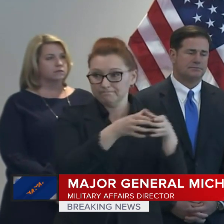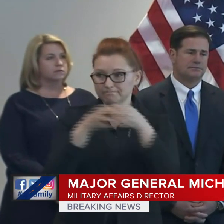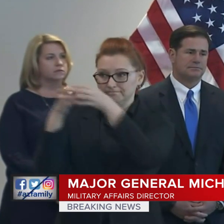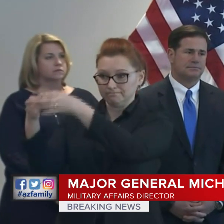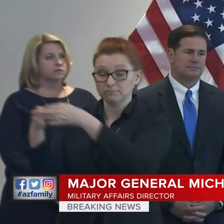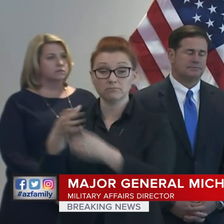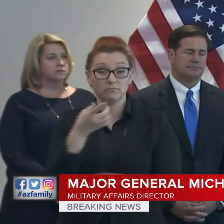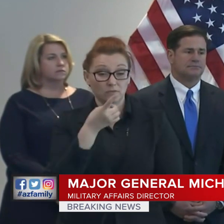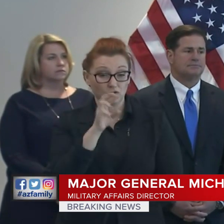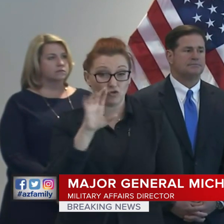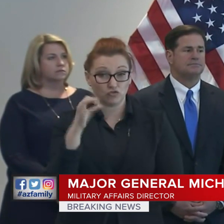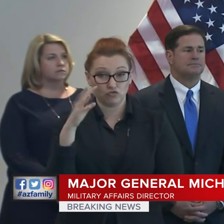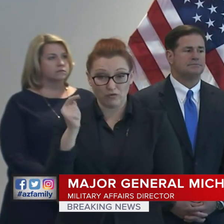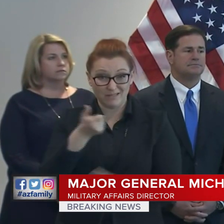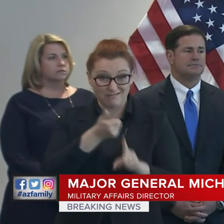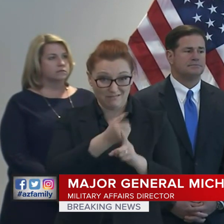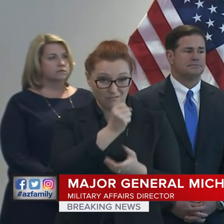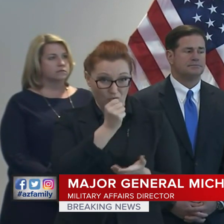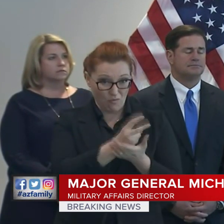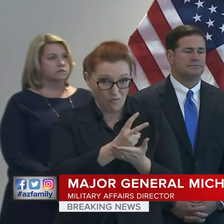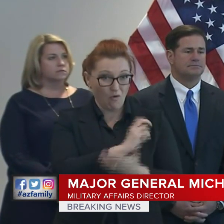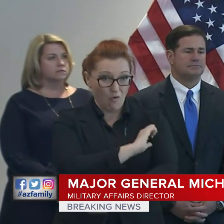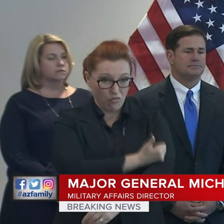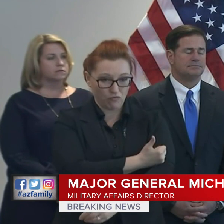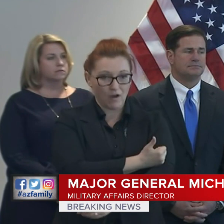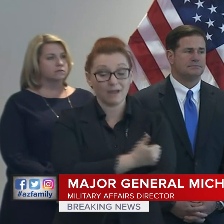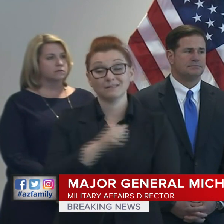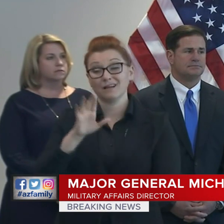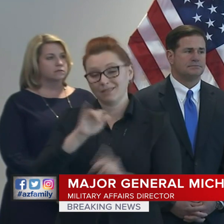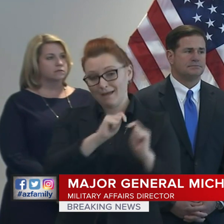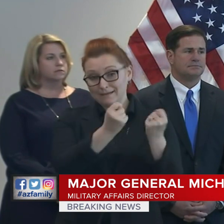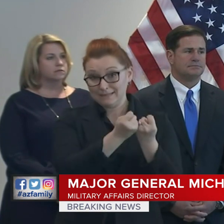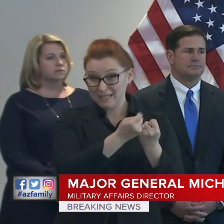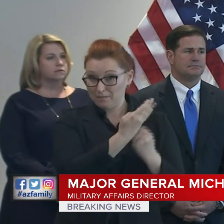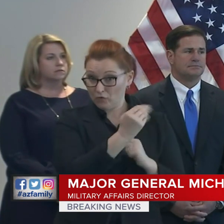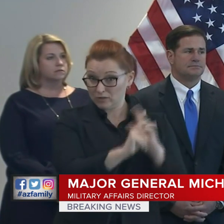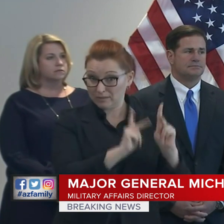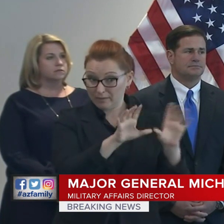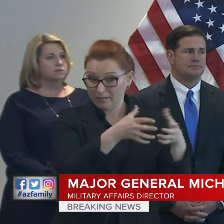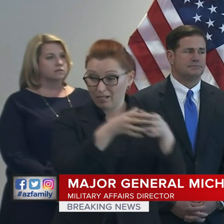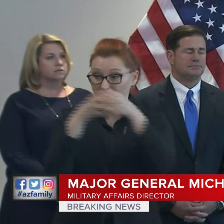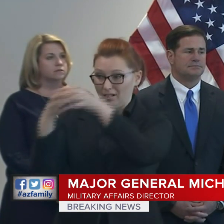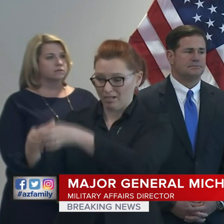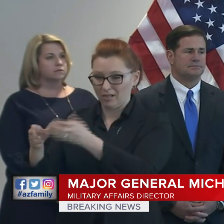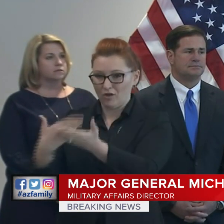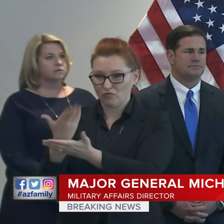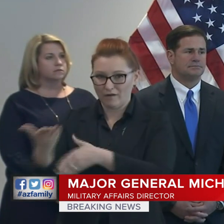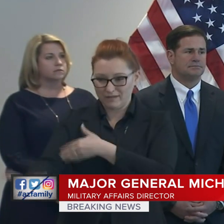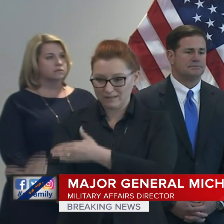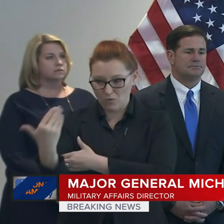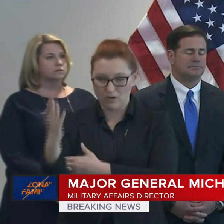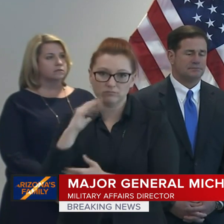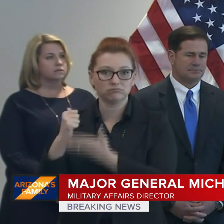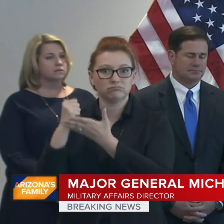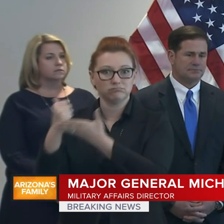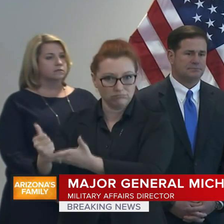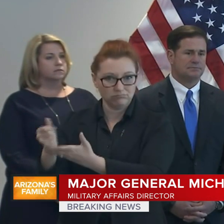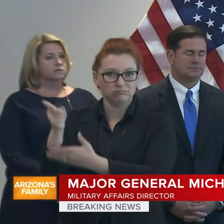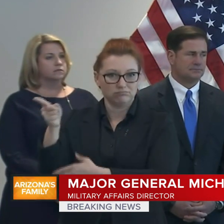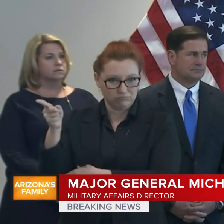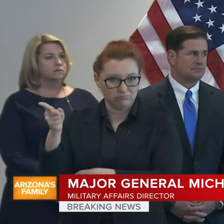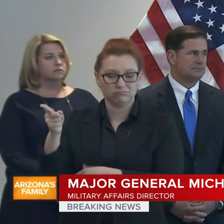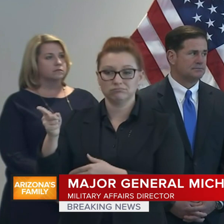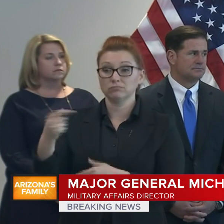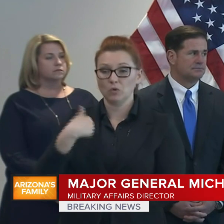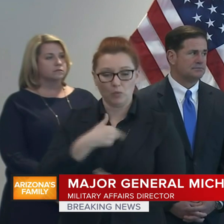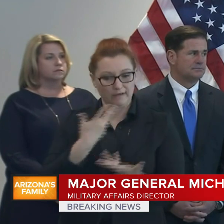Christ authorized and that team arrived this morning and we'll be able to be assisting in Tuba City with the increased capacity as we've developed